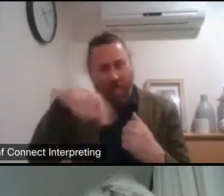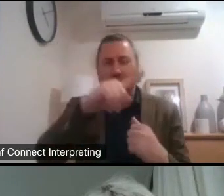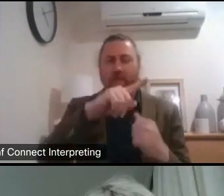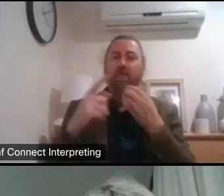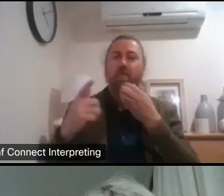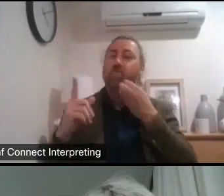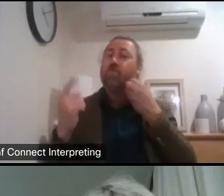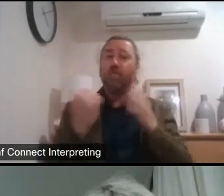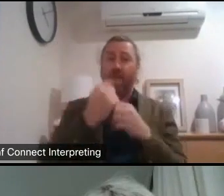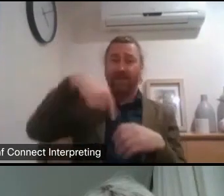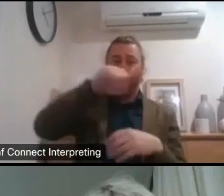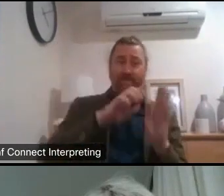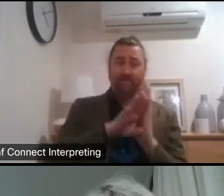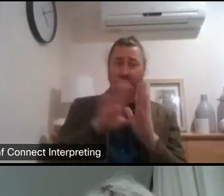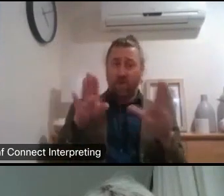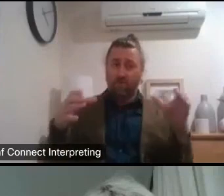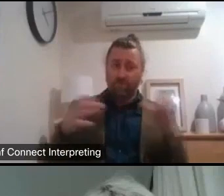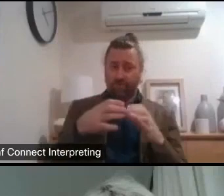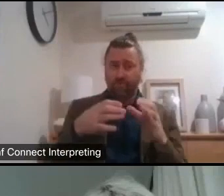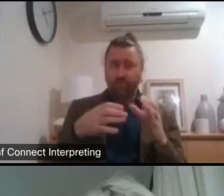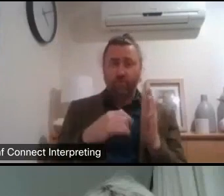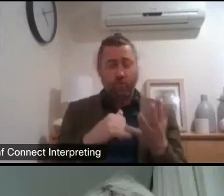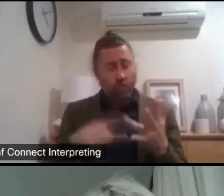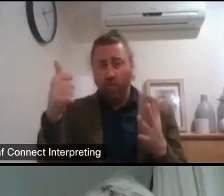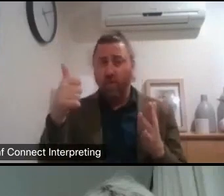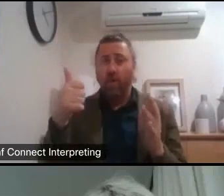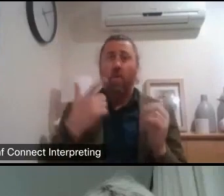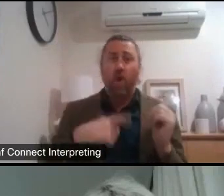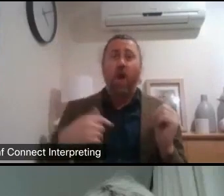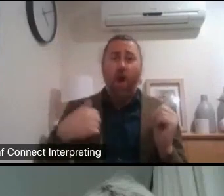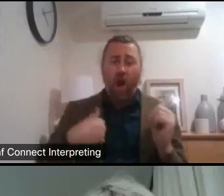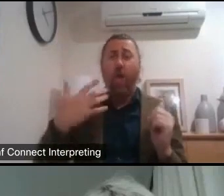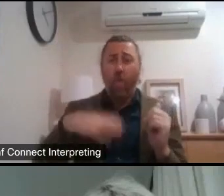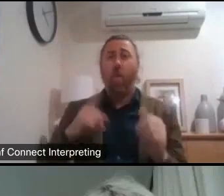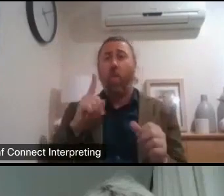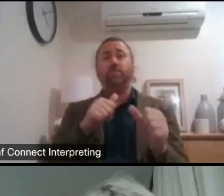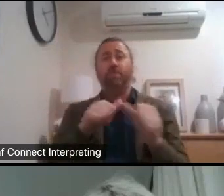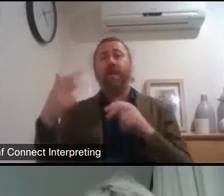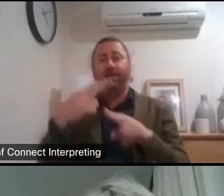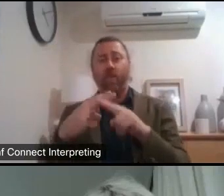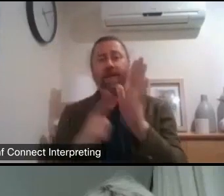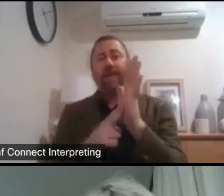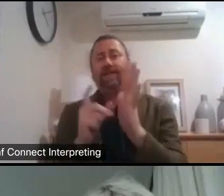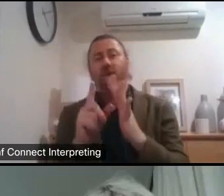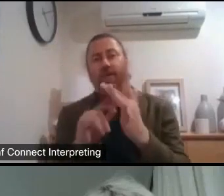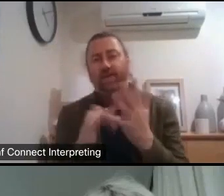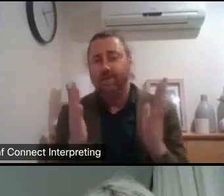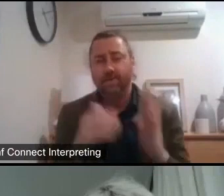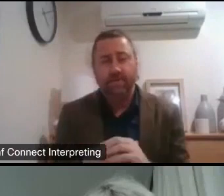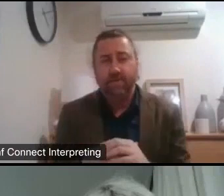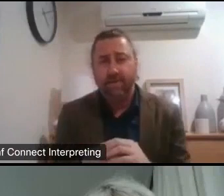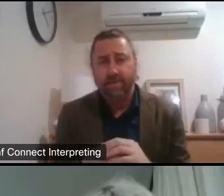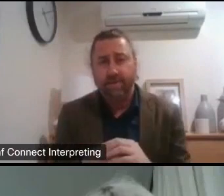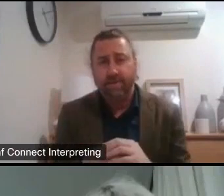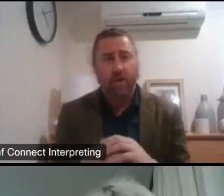in my opinion and myself and all of you is we just want the best for the scheme we're not interested in you know